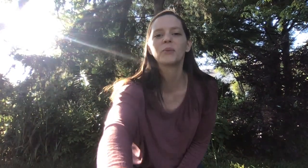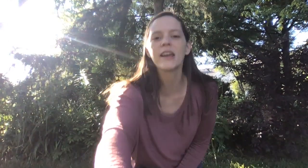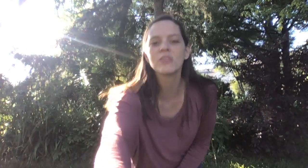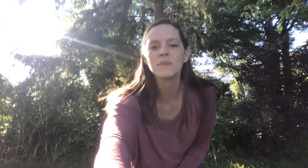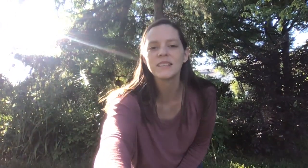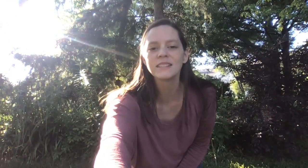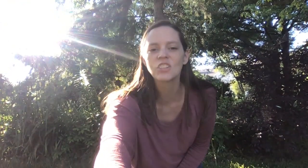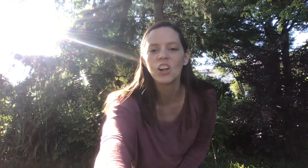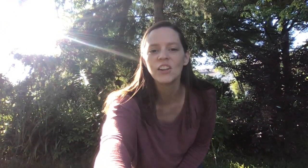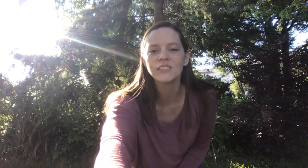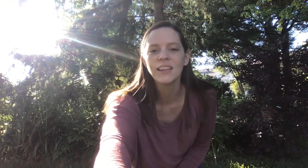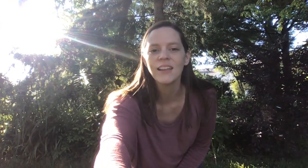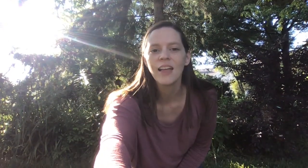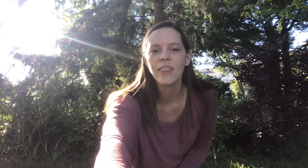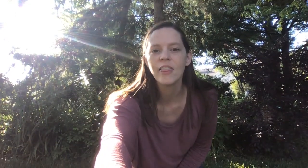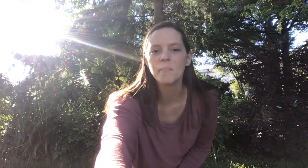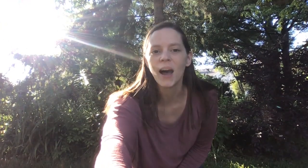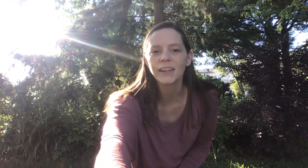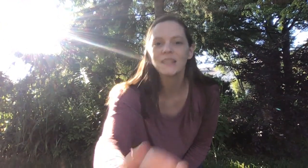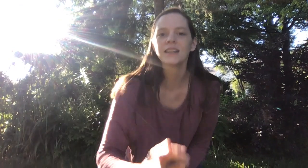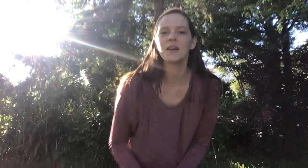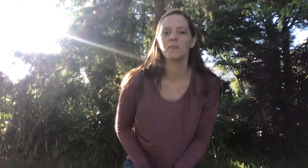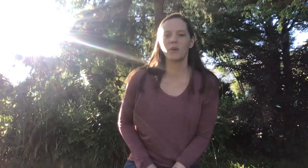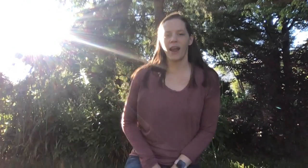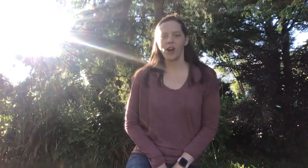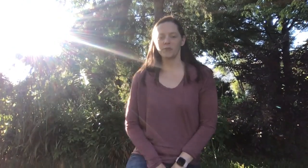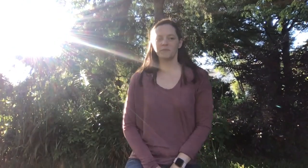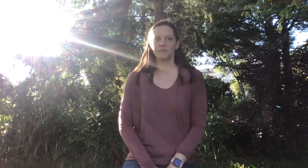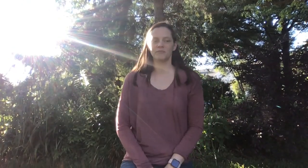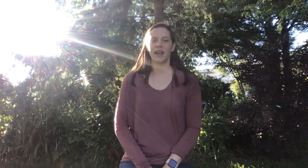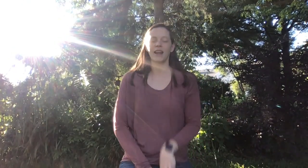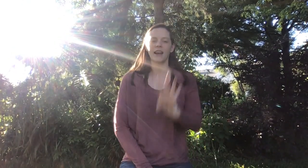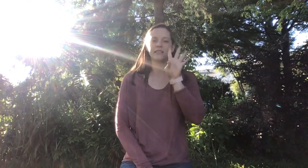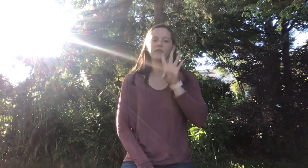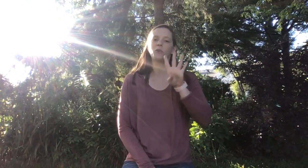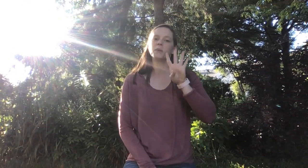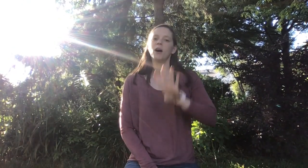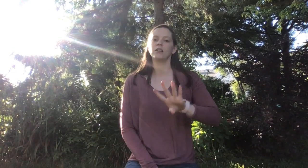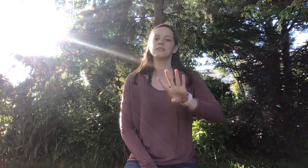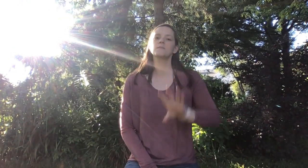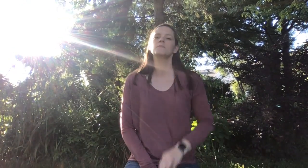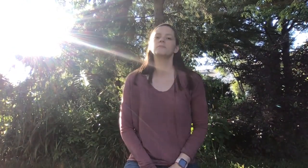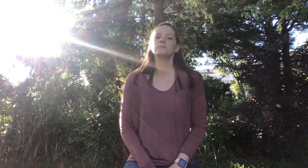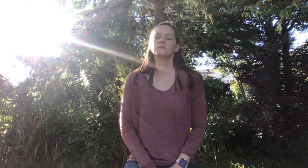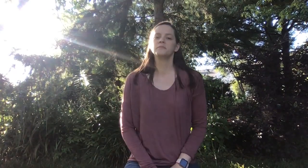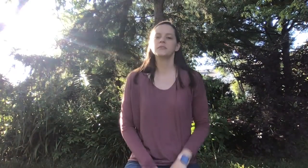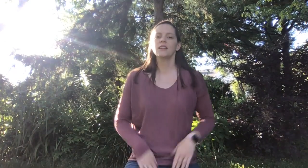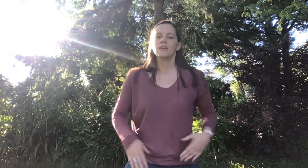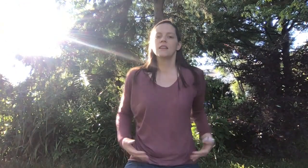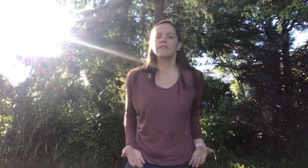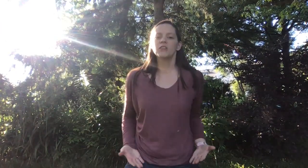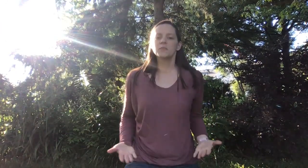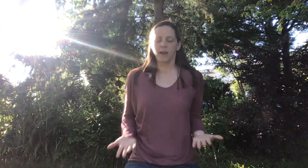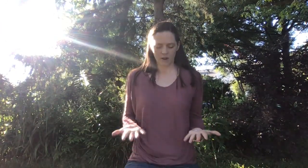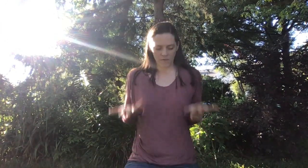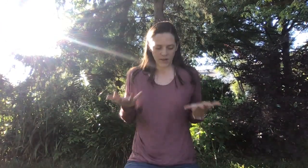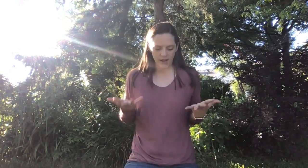pray with me. This is called the body prayer. And it has four parts. The first part, we put our